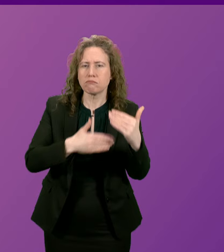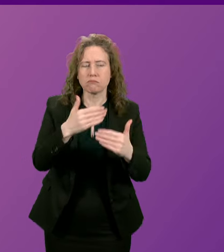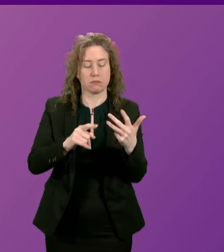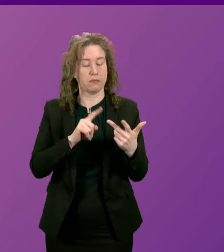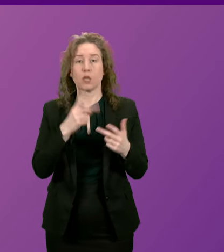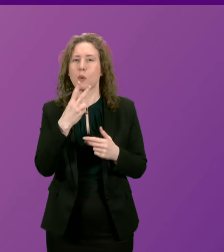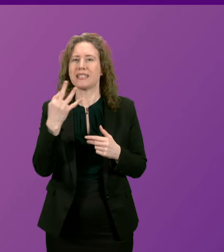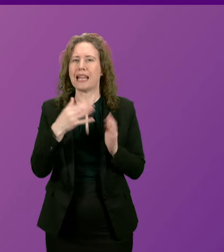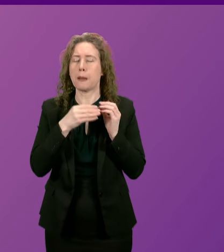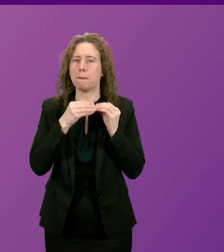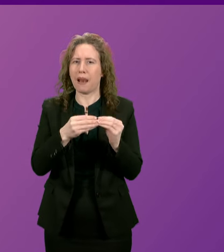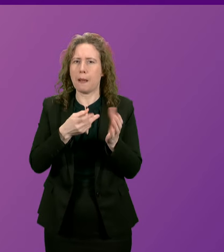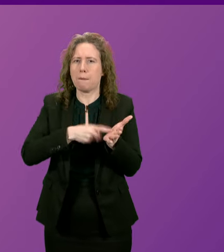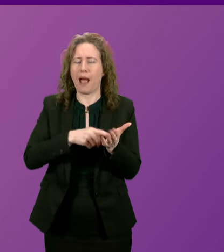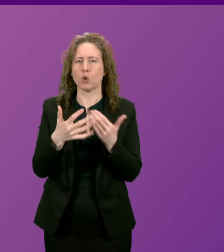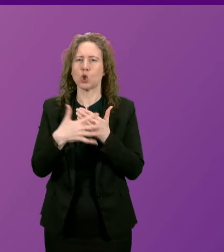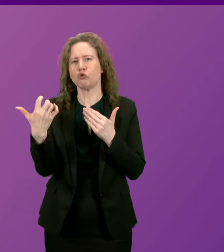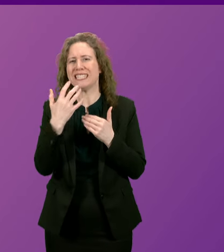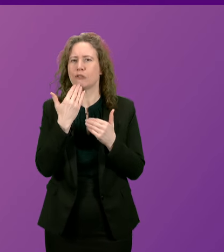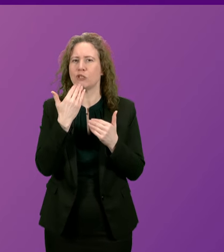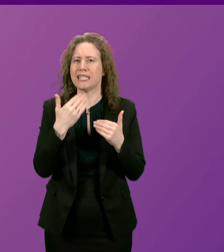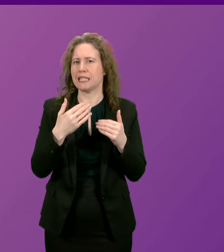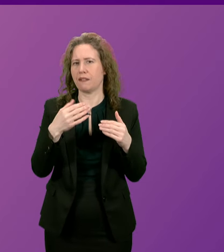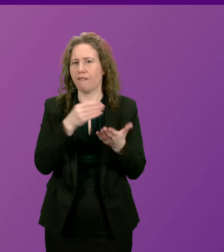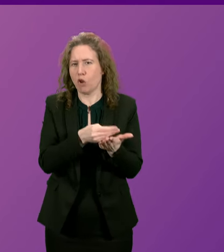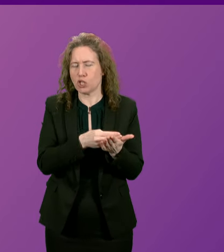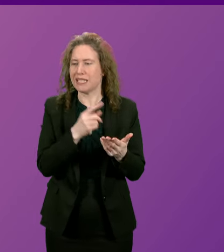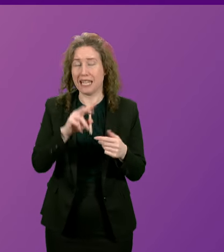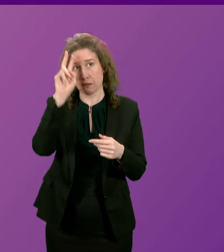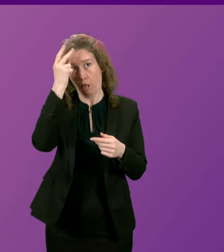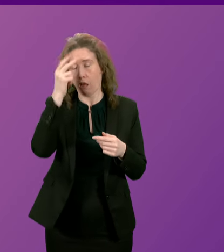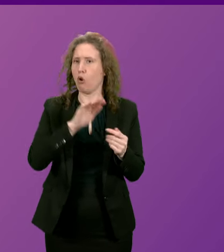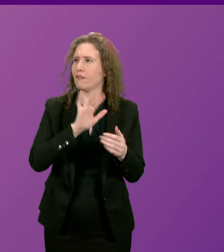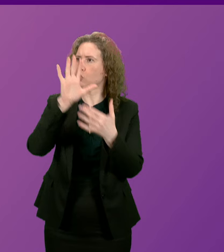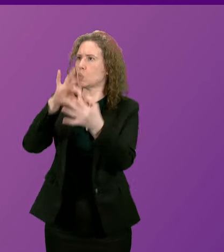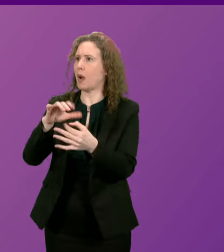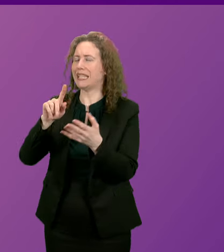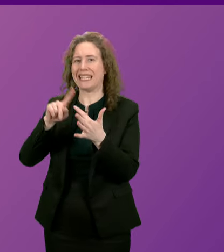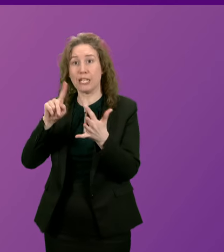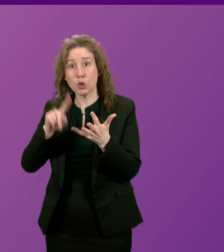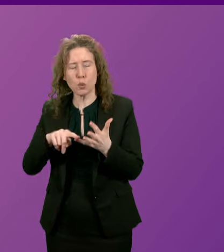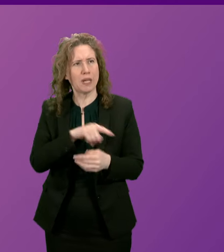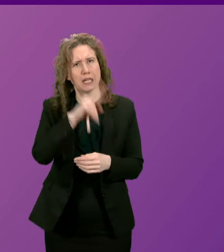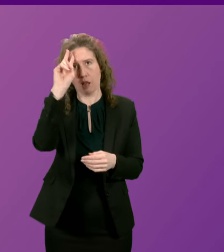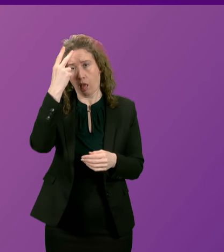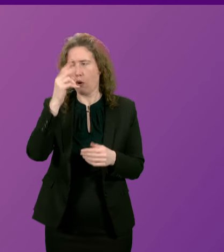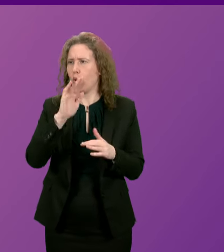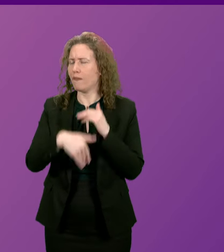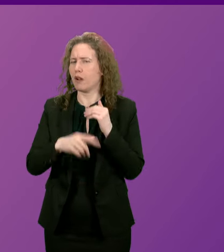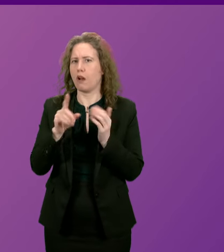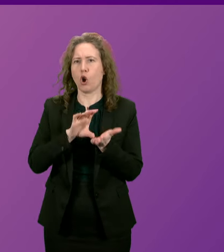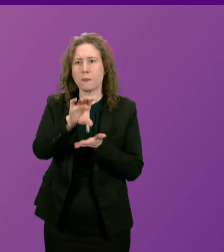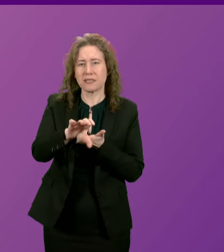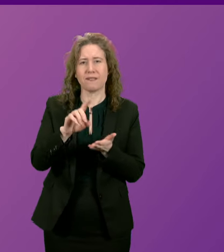billion pound green prosperity fund. He's U-turned on rejoining the European Union. He's U-turned on his support for compensation